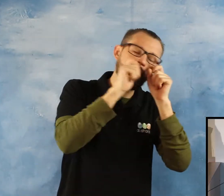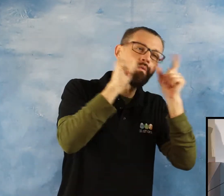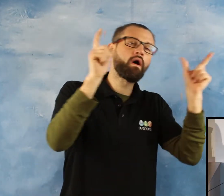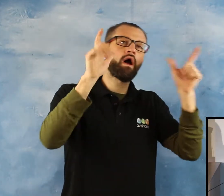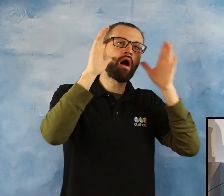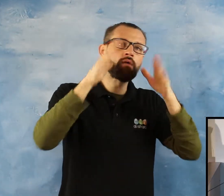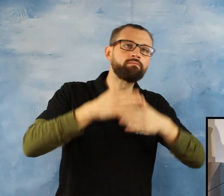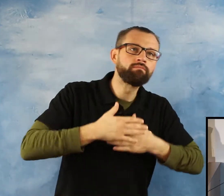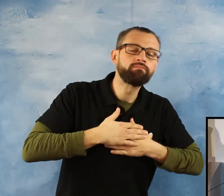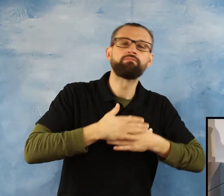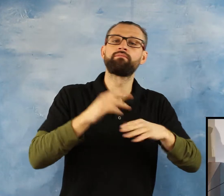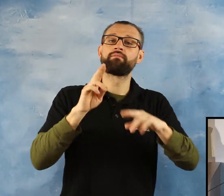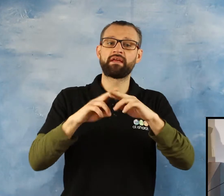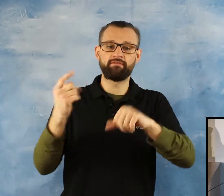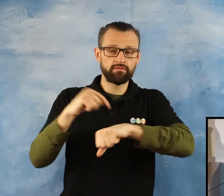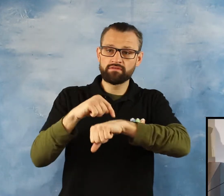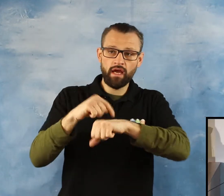will we be praying tahajjud? May Allah give us tawfiya.